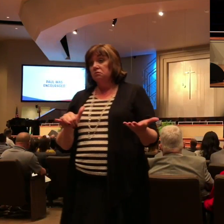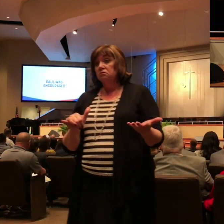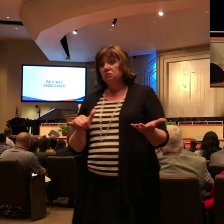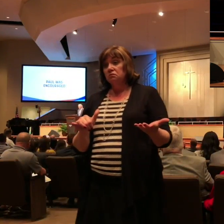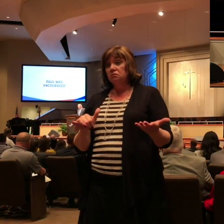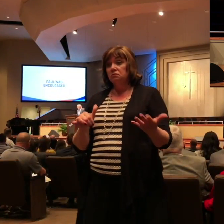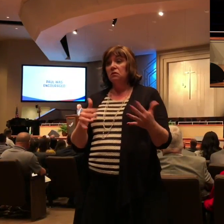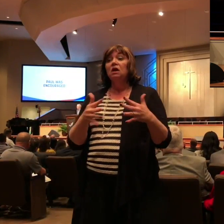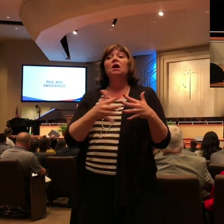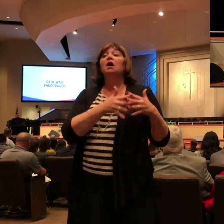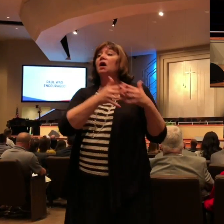America needs revival.